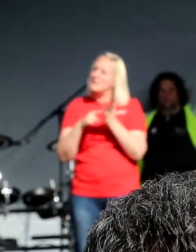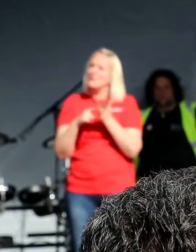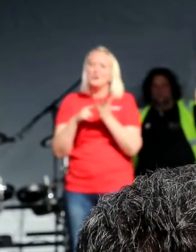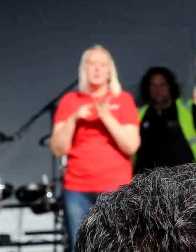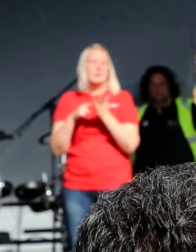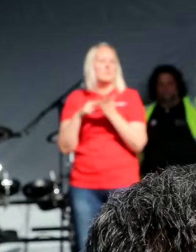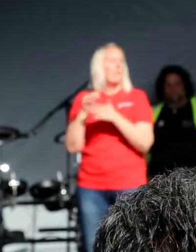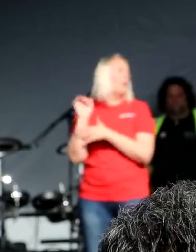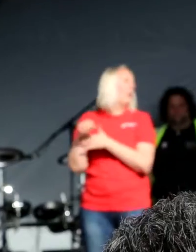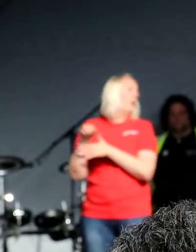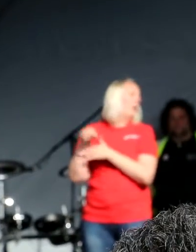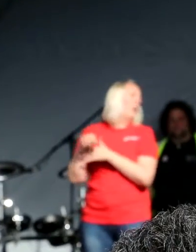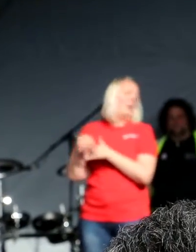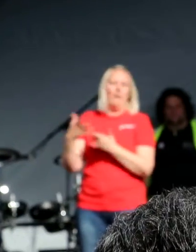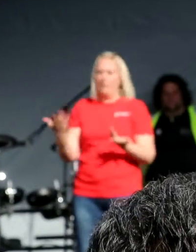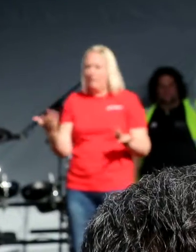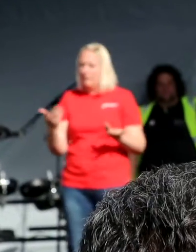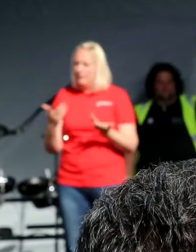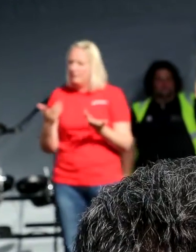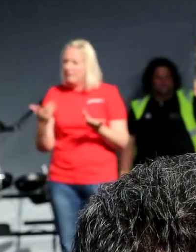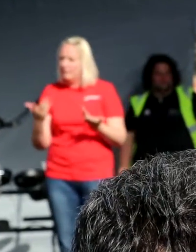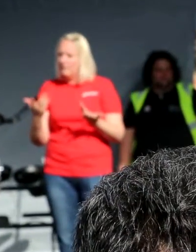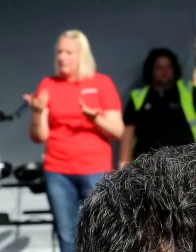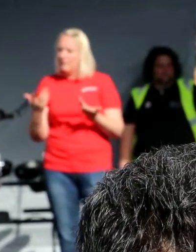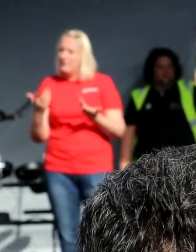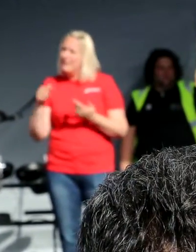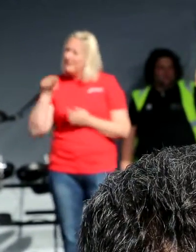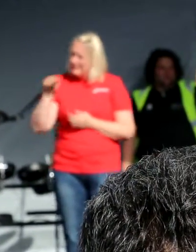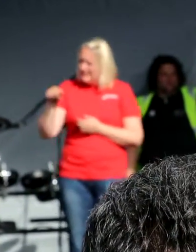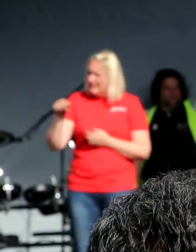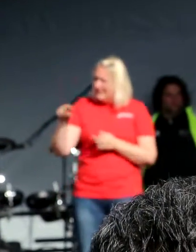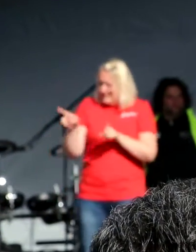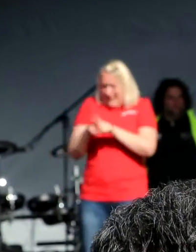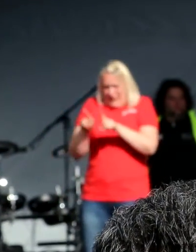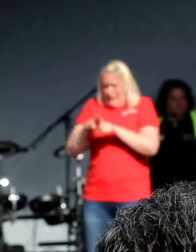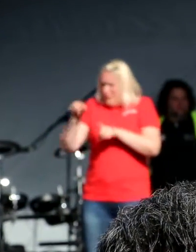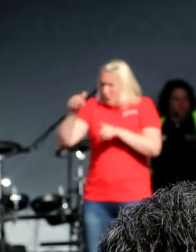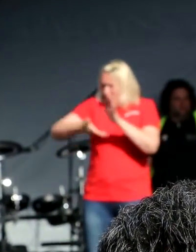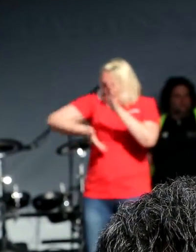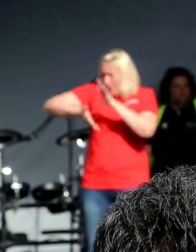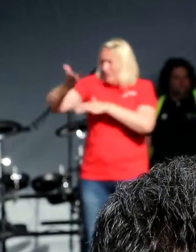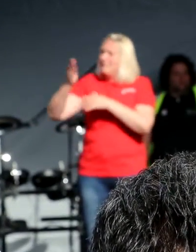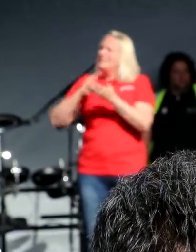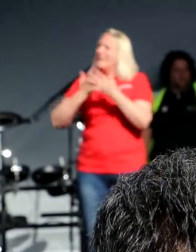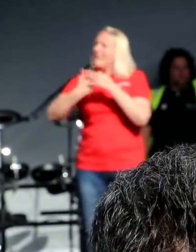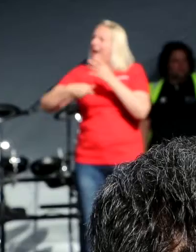Libya as what Tony Blair did over Iraq, and he should be in the Hague as well.